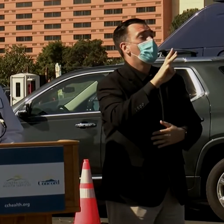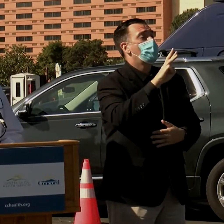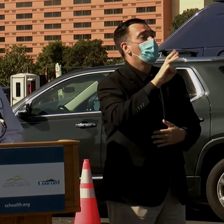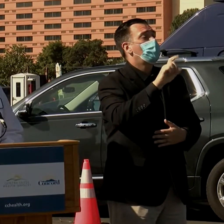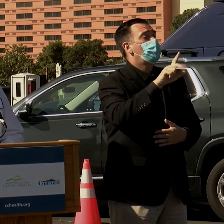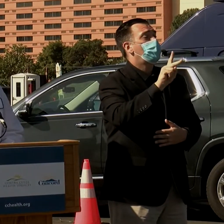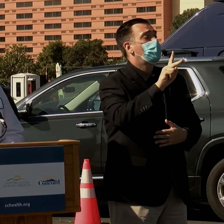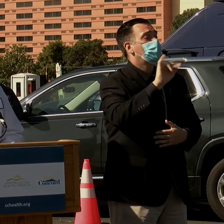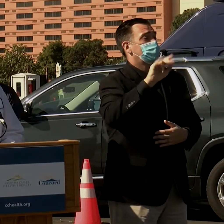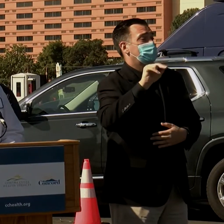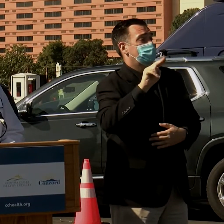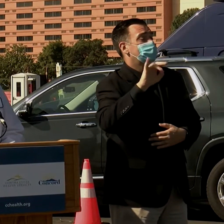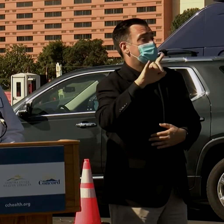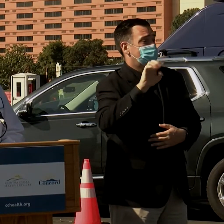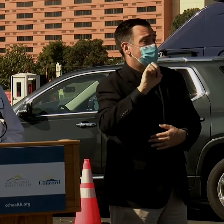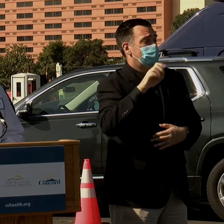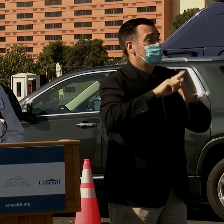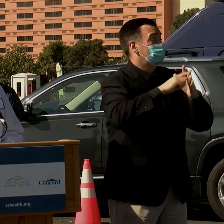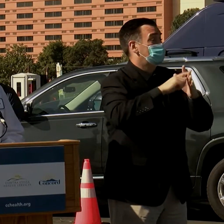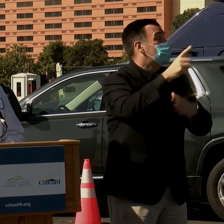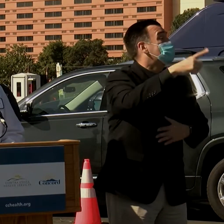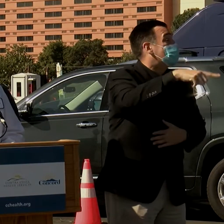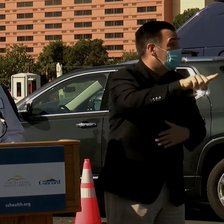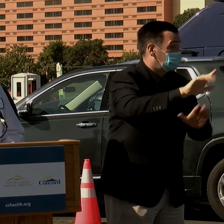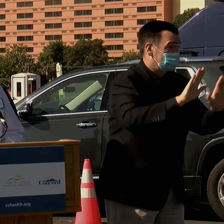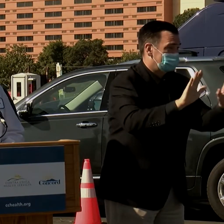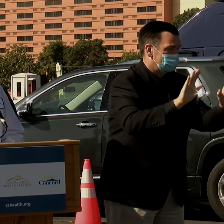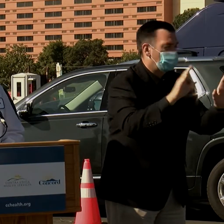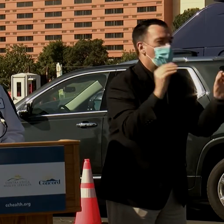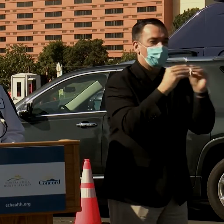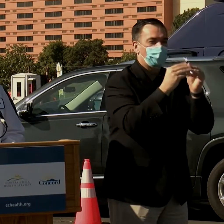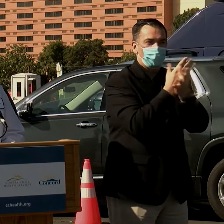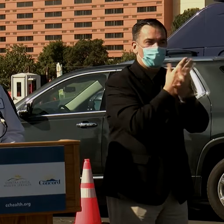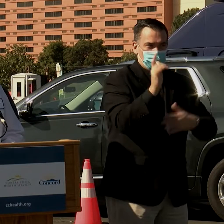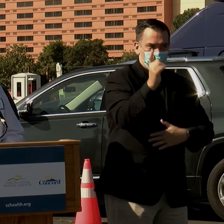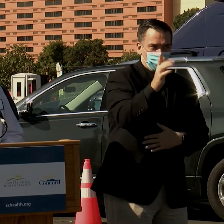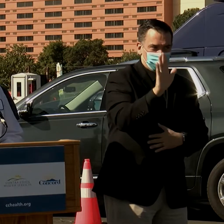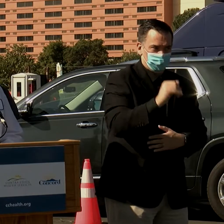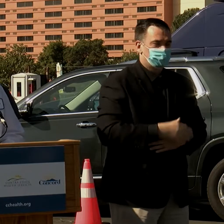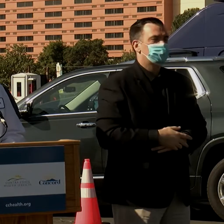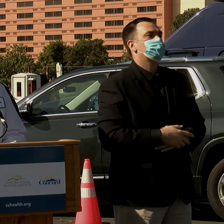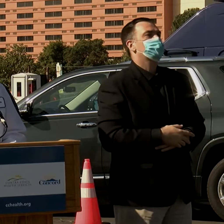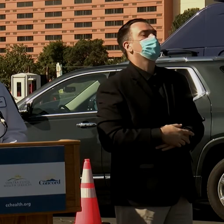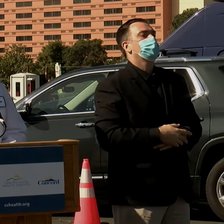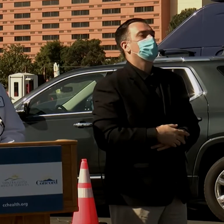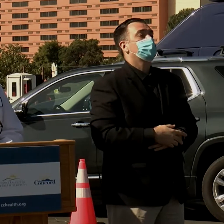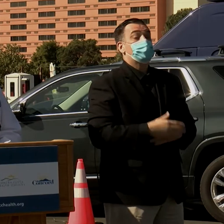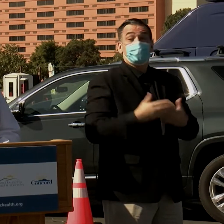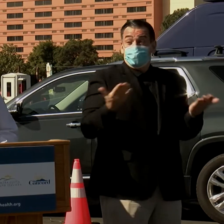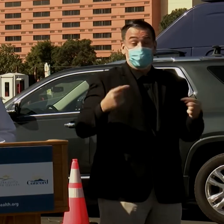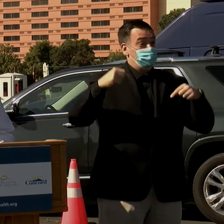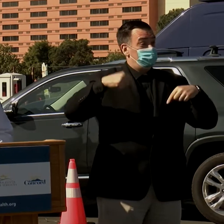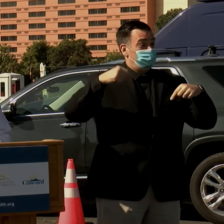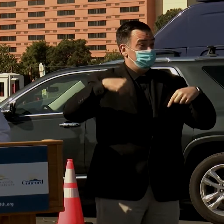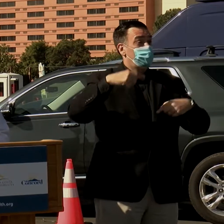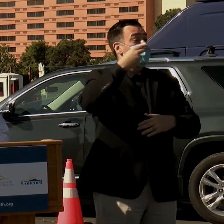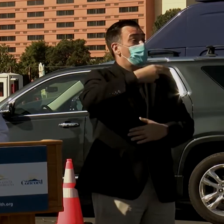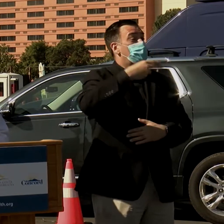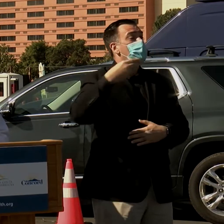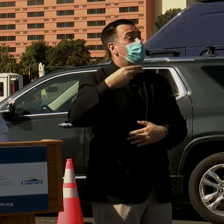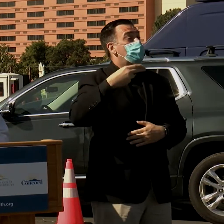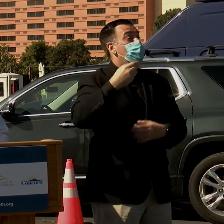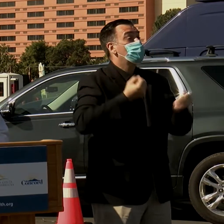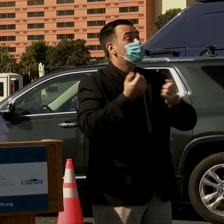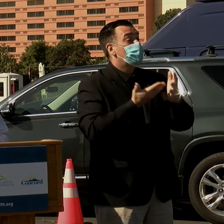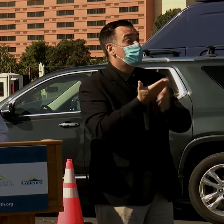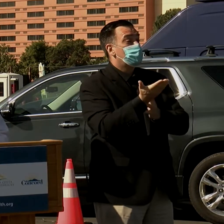some of our other vaccination sites starting next week and we'll have more about that starting next week. At this site, our drive-thru